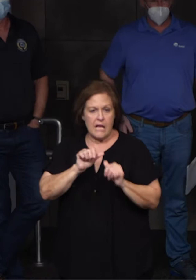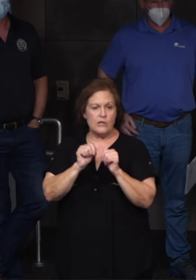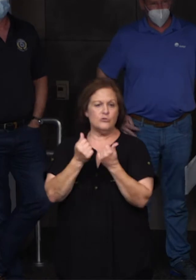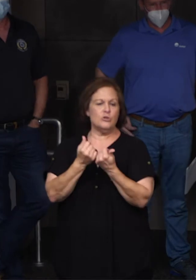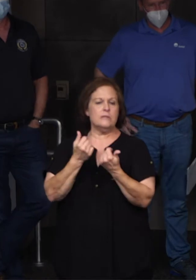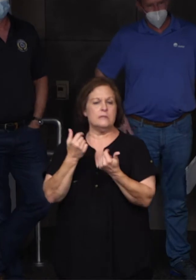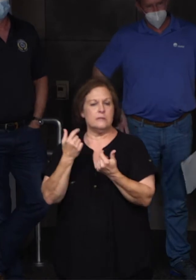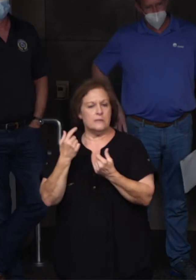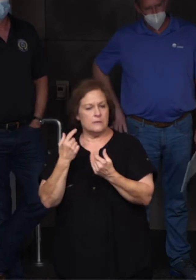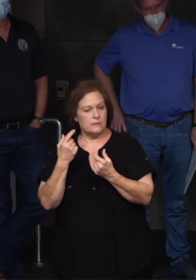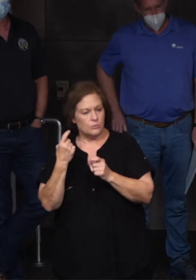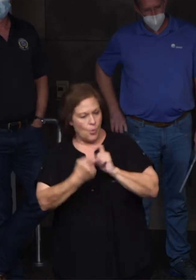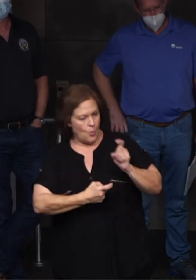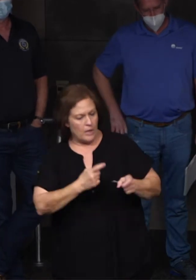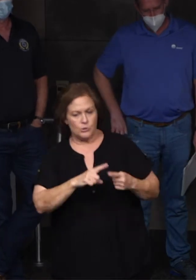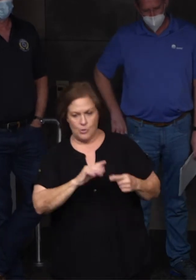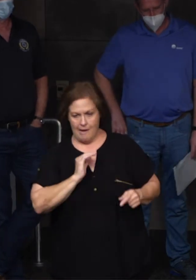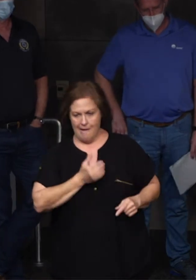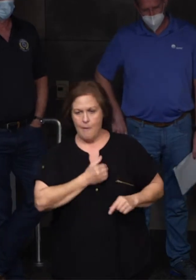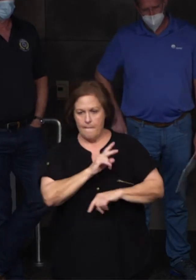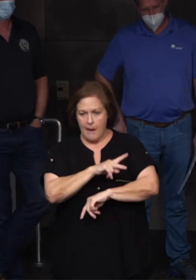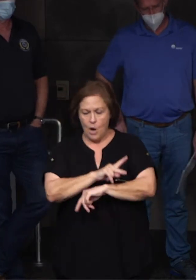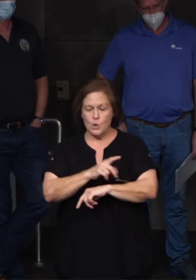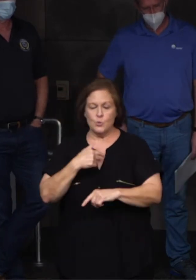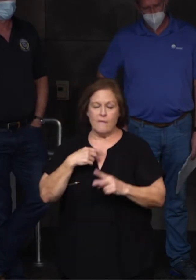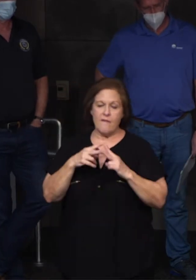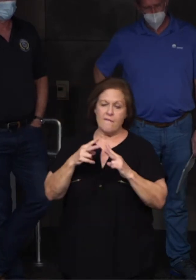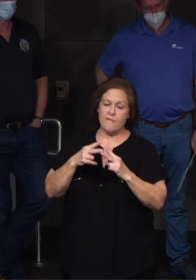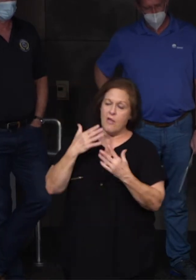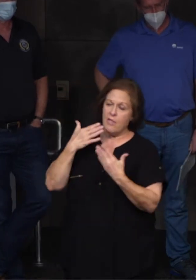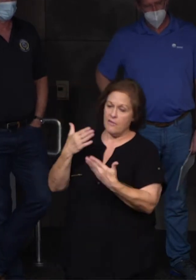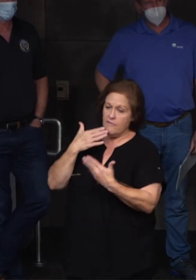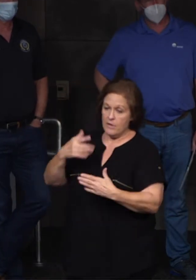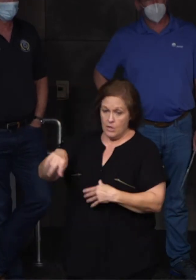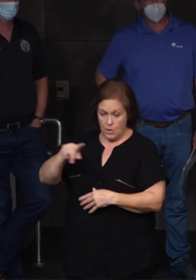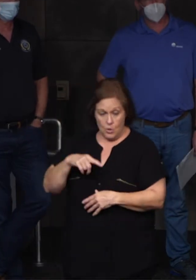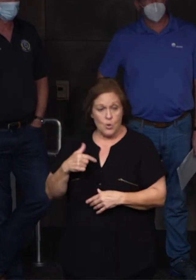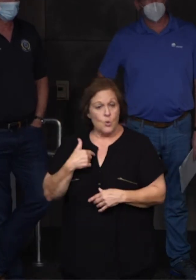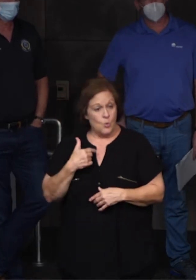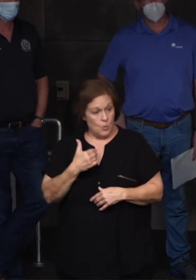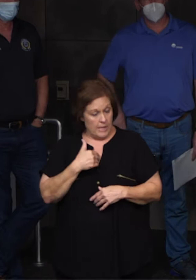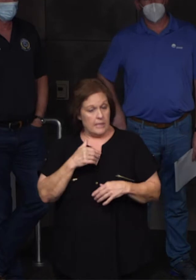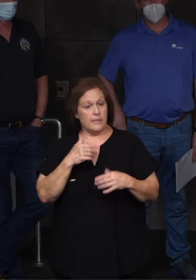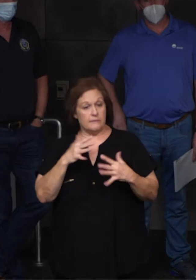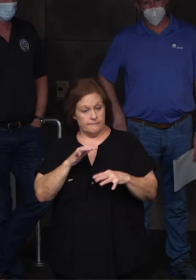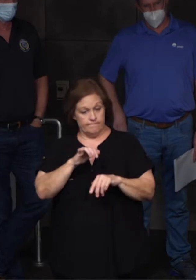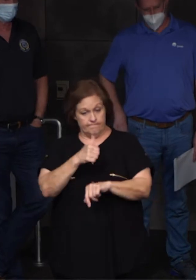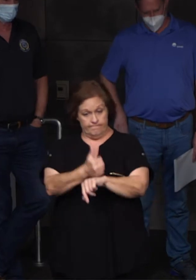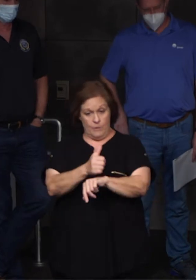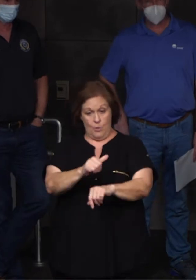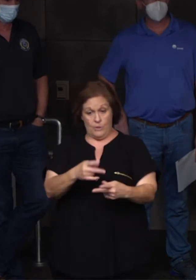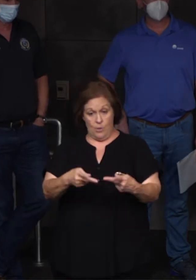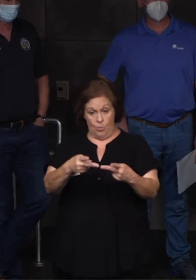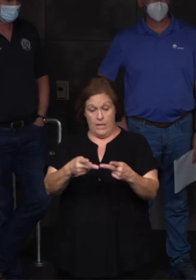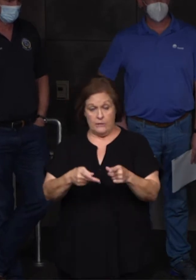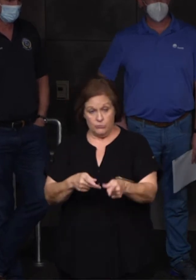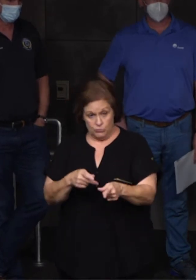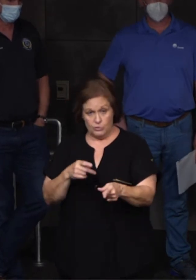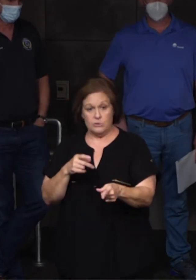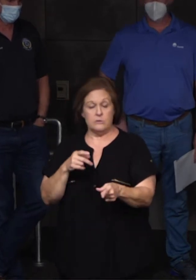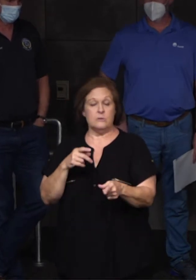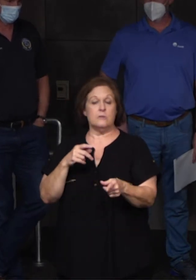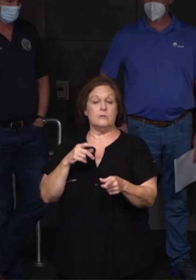donations to our parish. And we're very, very grateful for that. We have been able to centralize those locations, that